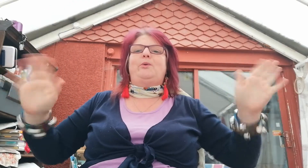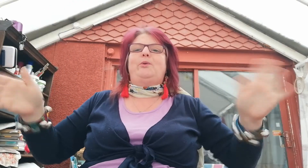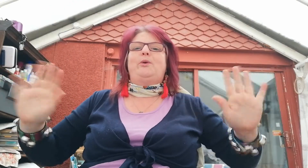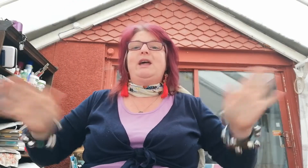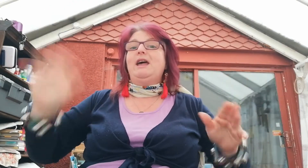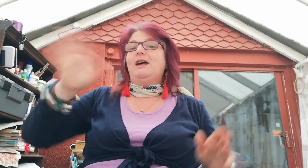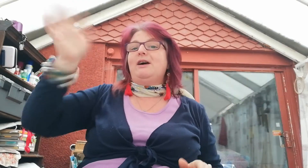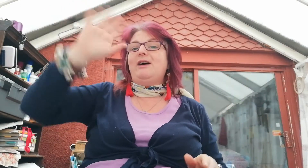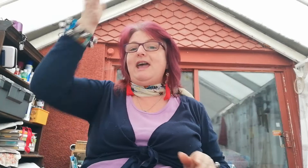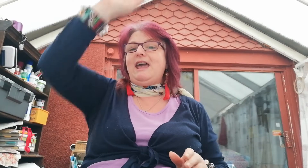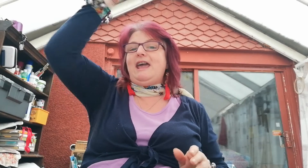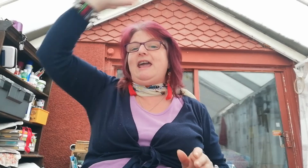Hey!